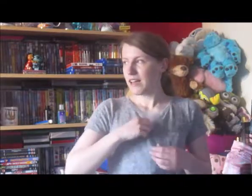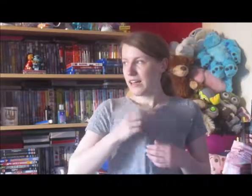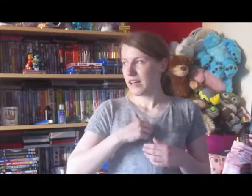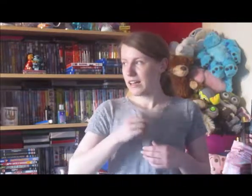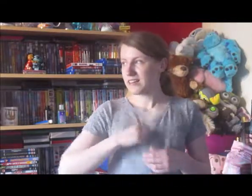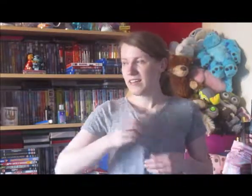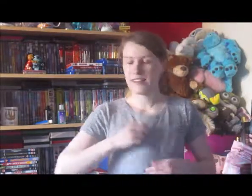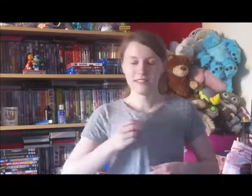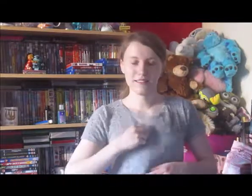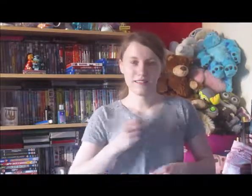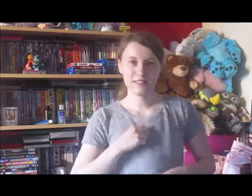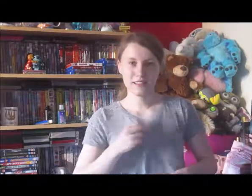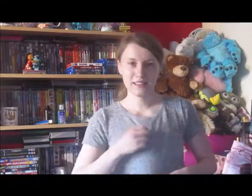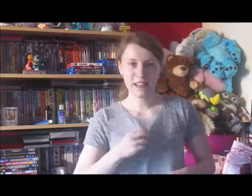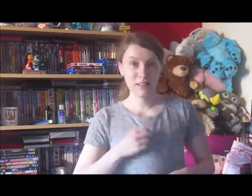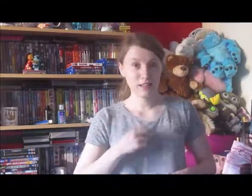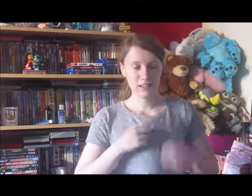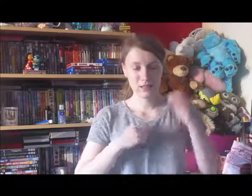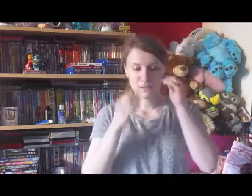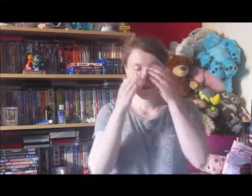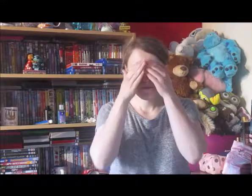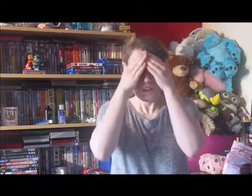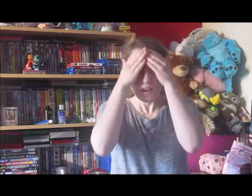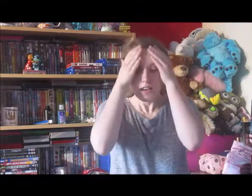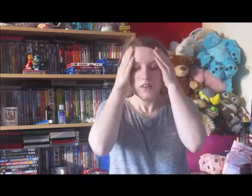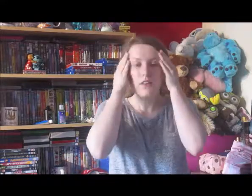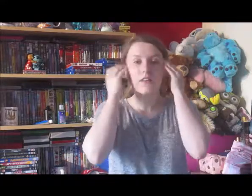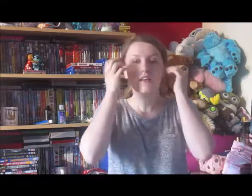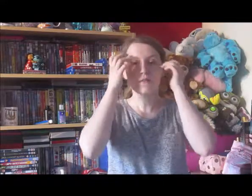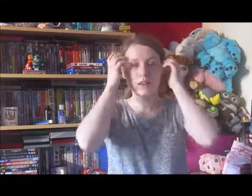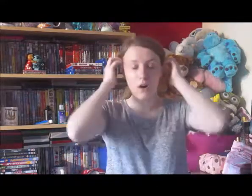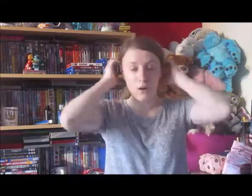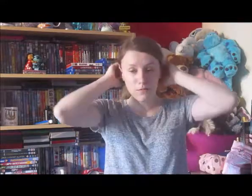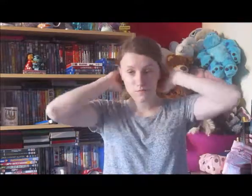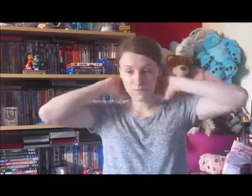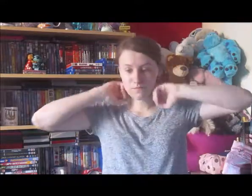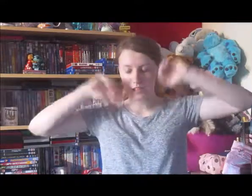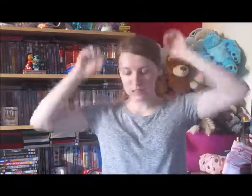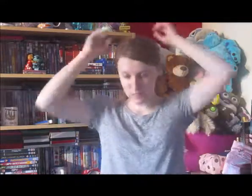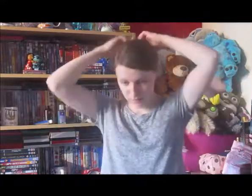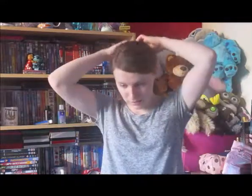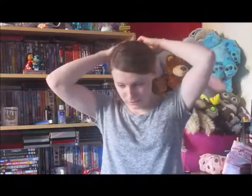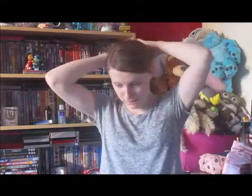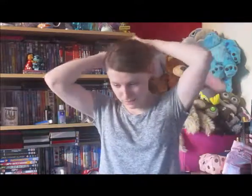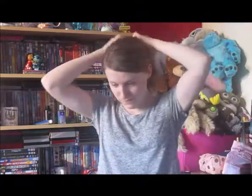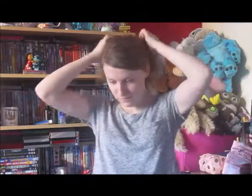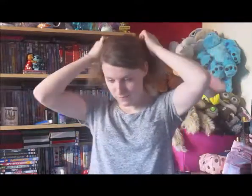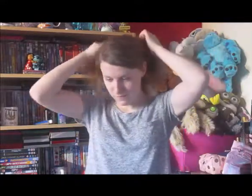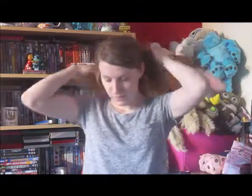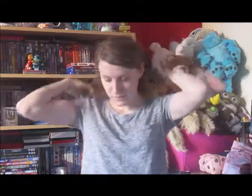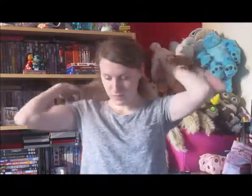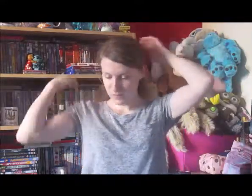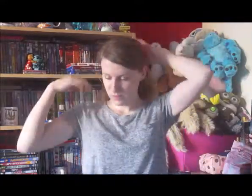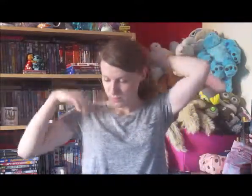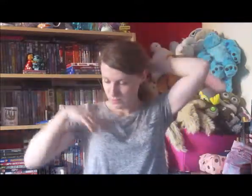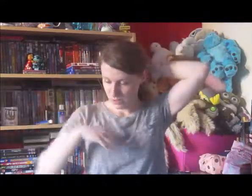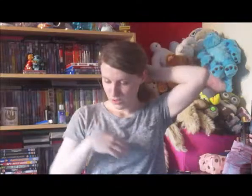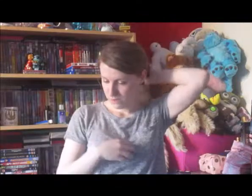And yeah, so just that little announcement, but it's like really hot, and I don't like it, but it also goes really hot.